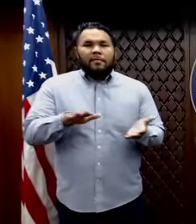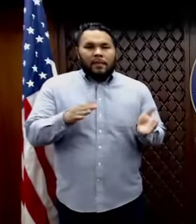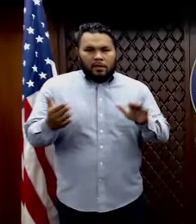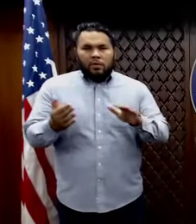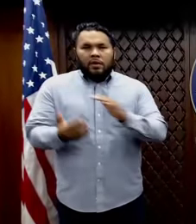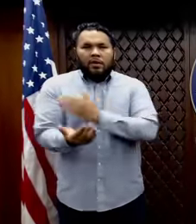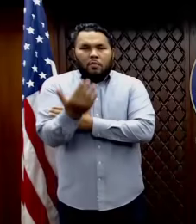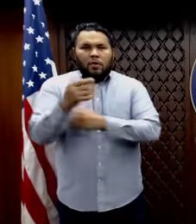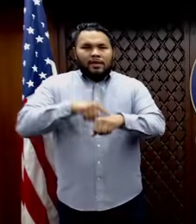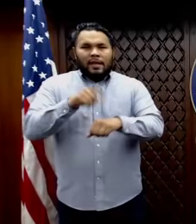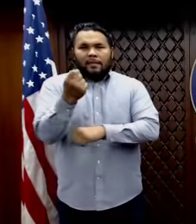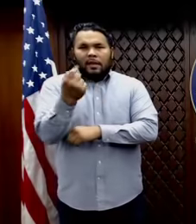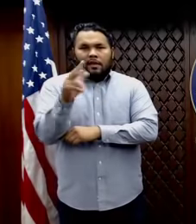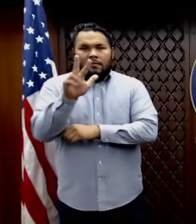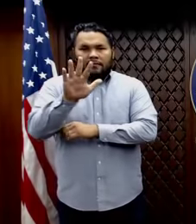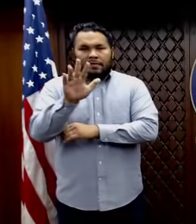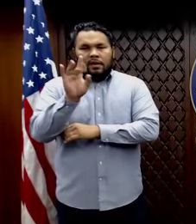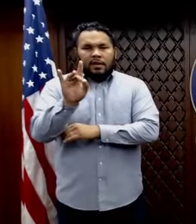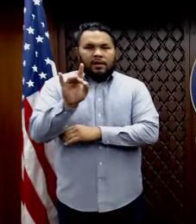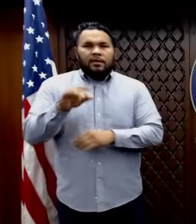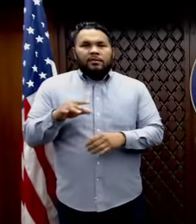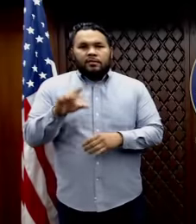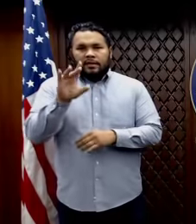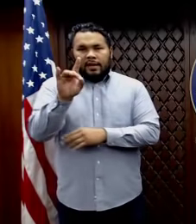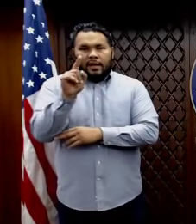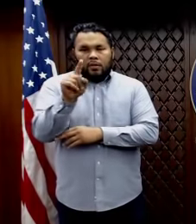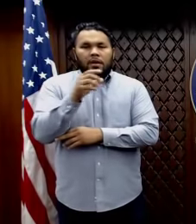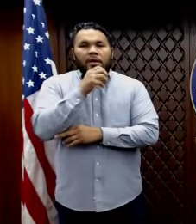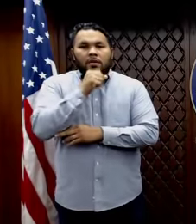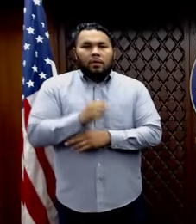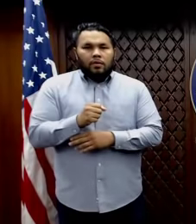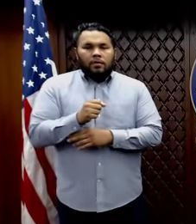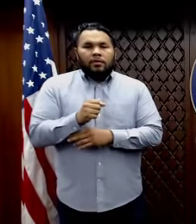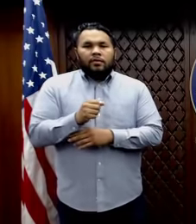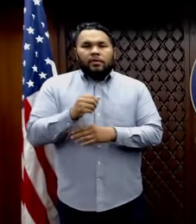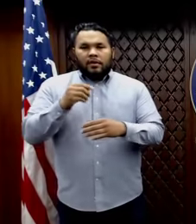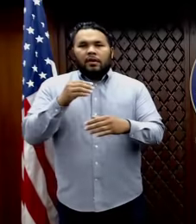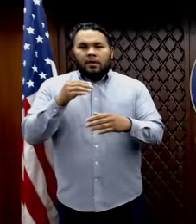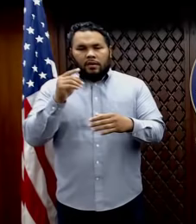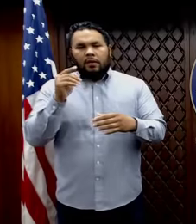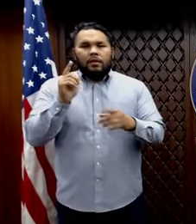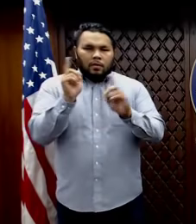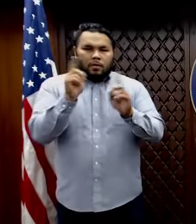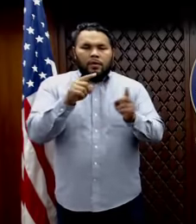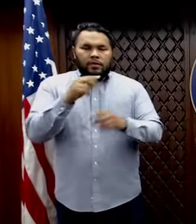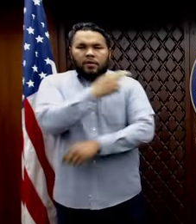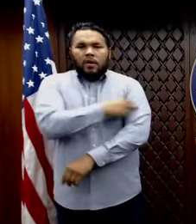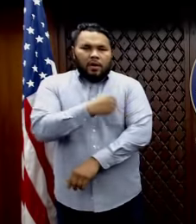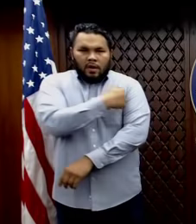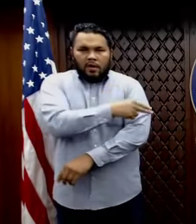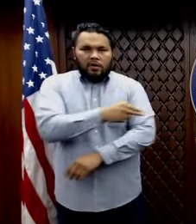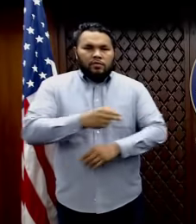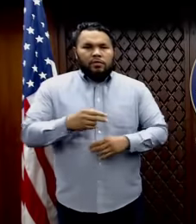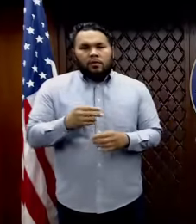He was 81 years old, admitted to Guamimoro Hospital on March 26, and suffered from multiple